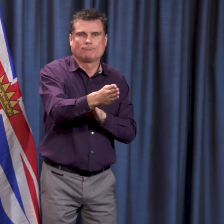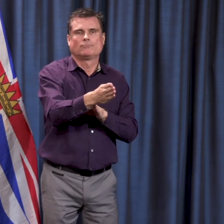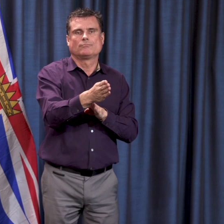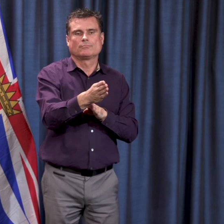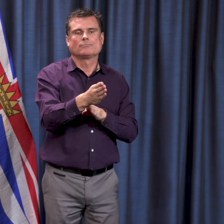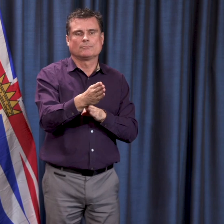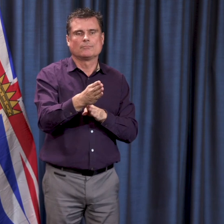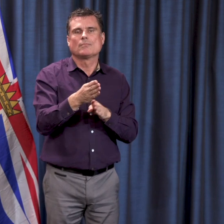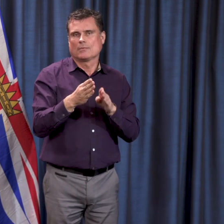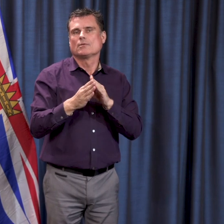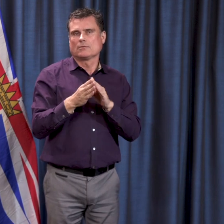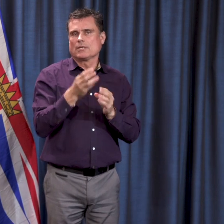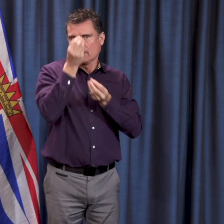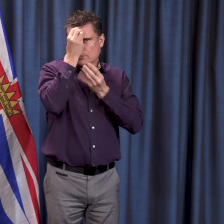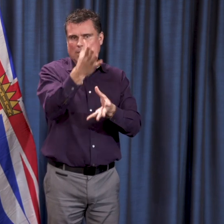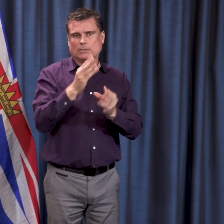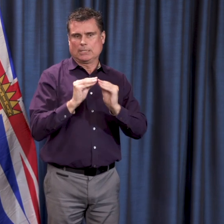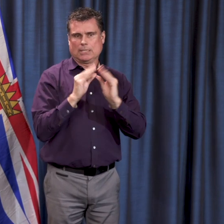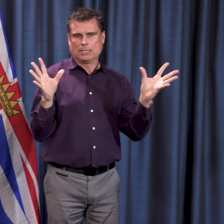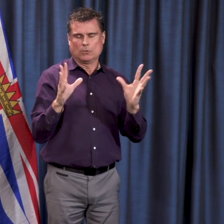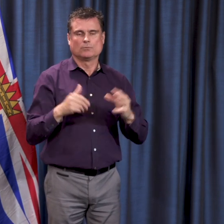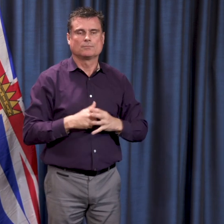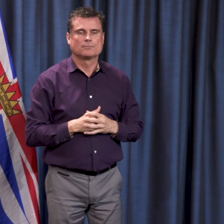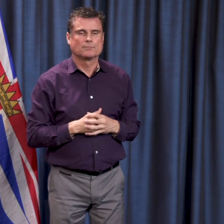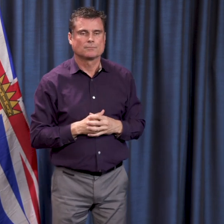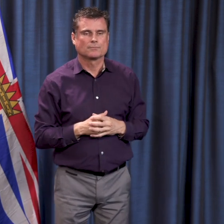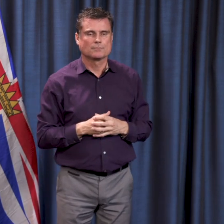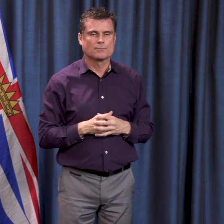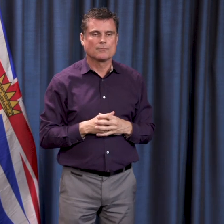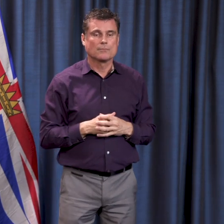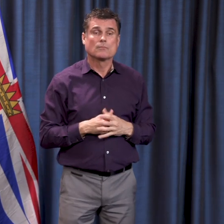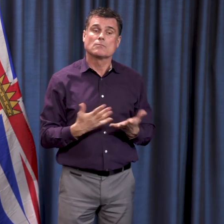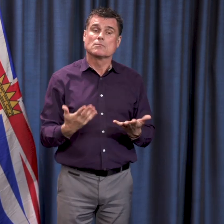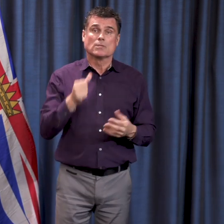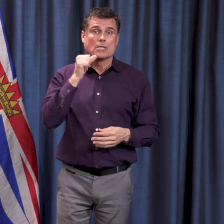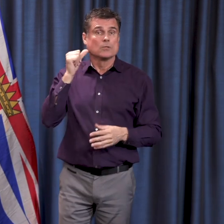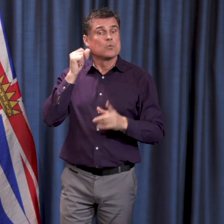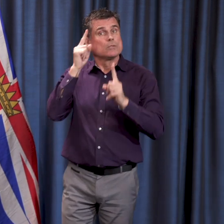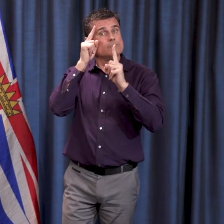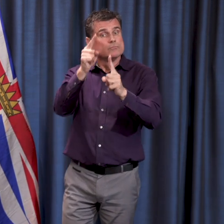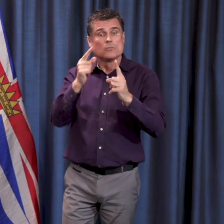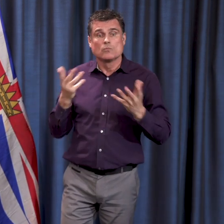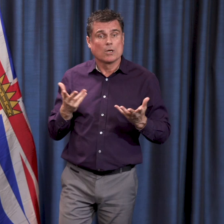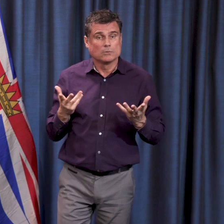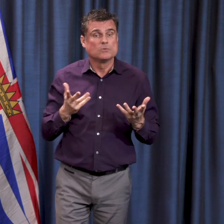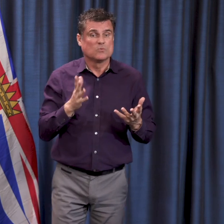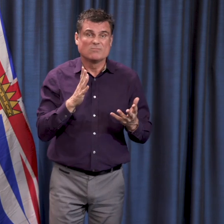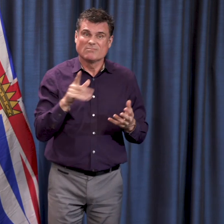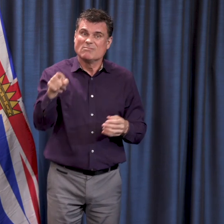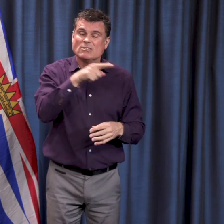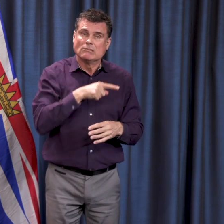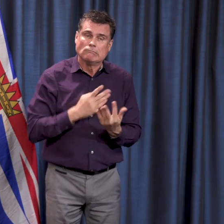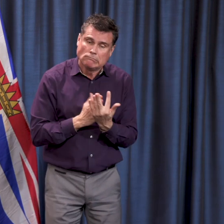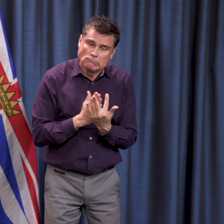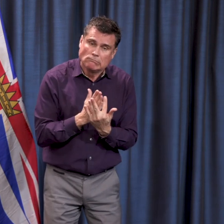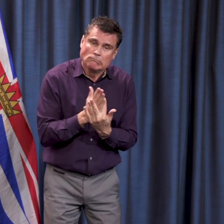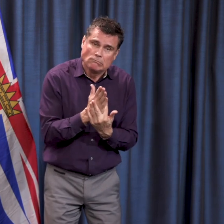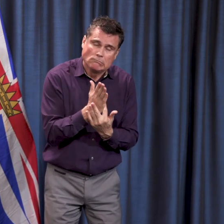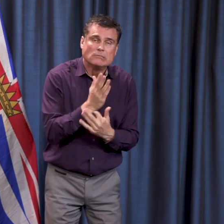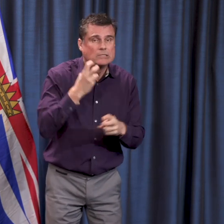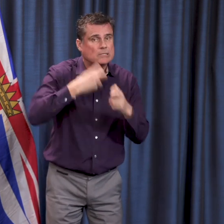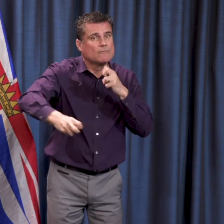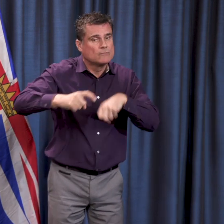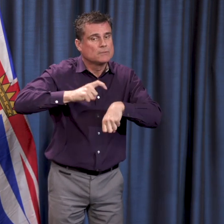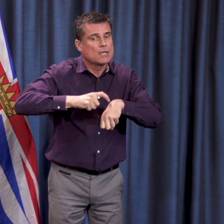yesterday about how this is going to be a struggle for weeks and for months ahead of us. That it's not going to end